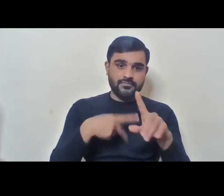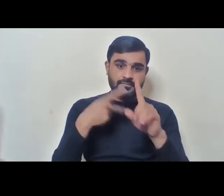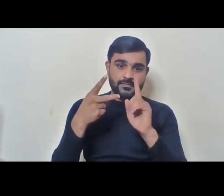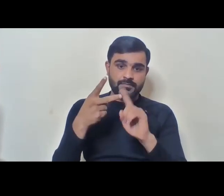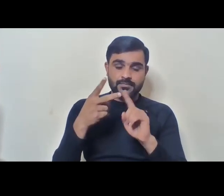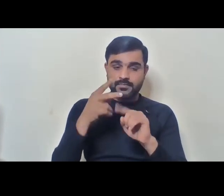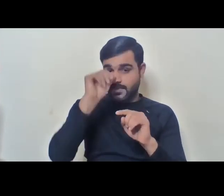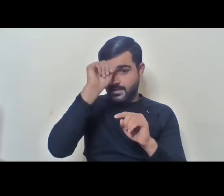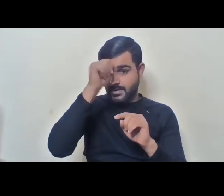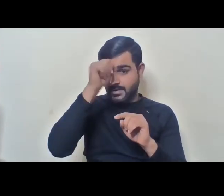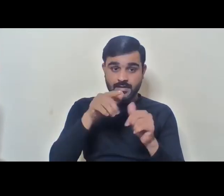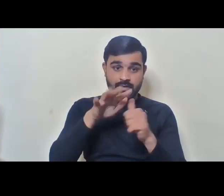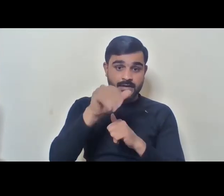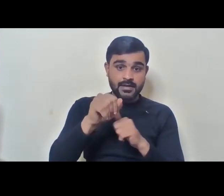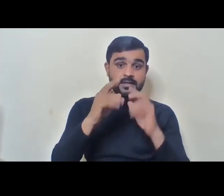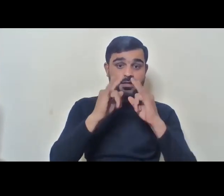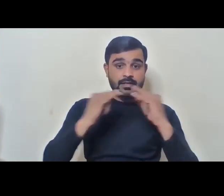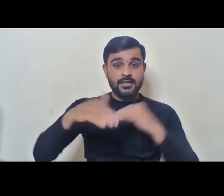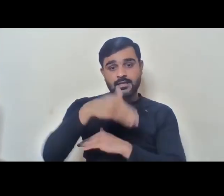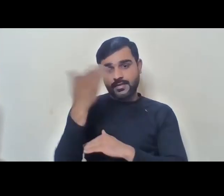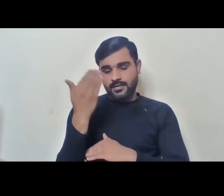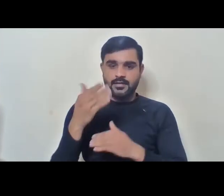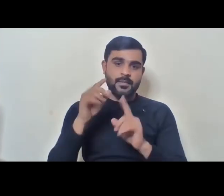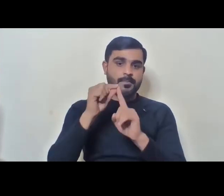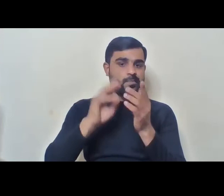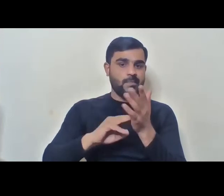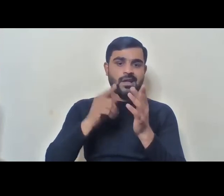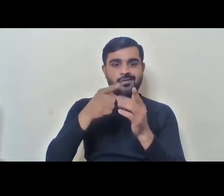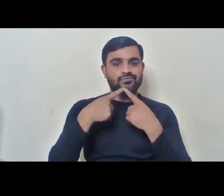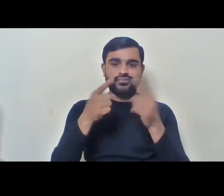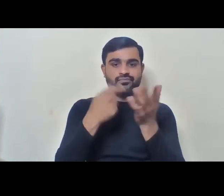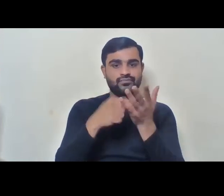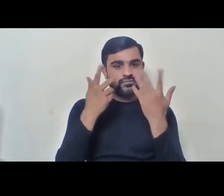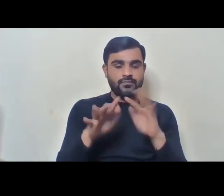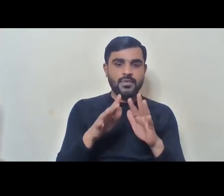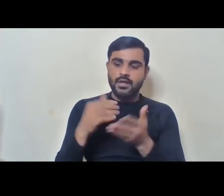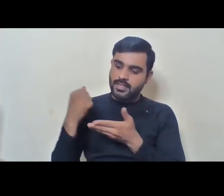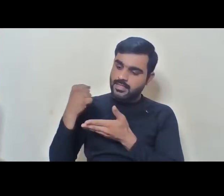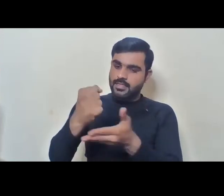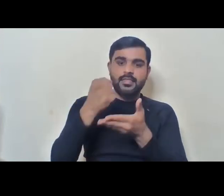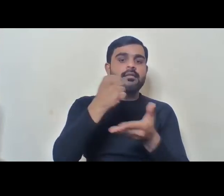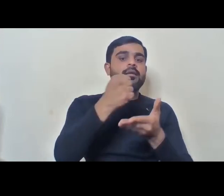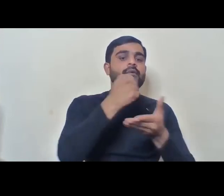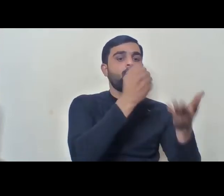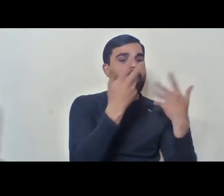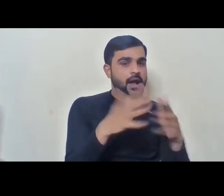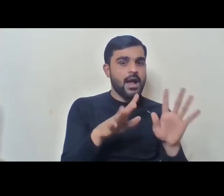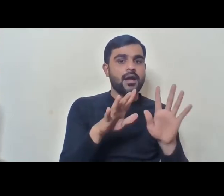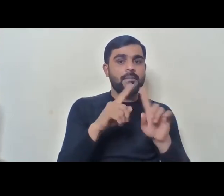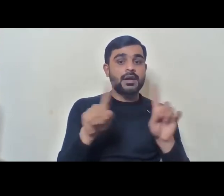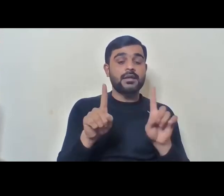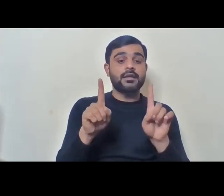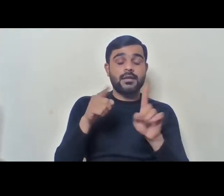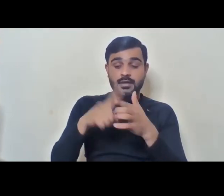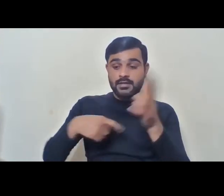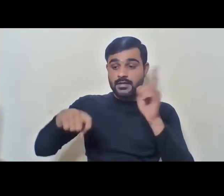Indian accessibility campaign was launched by Prime Minister of India and funds were released for this purpose. And even